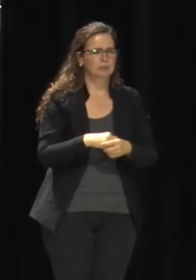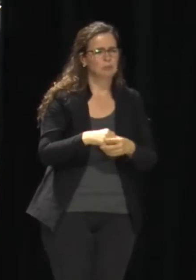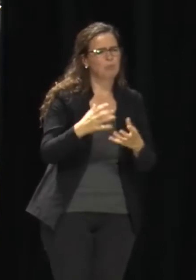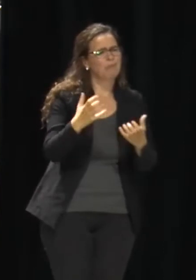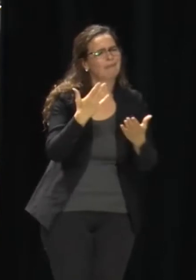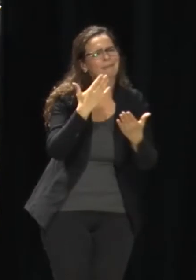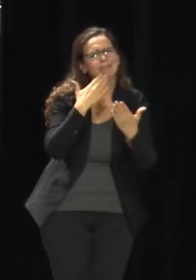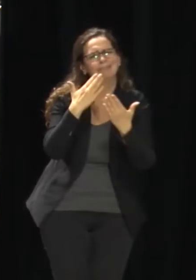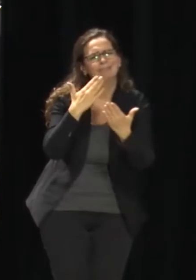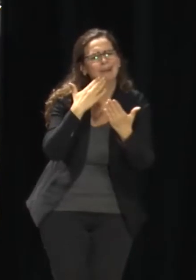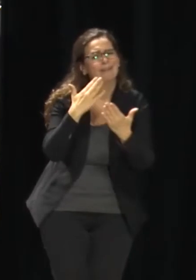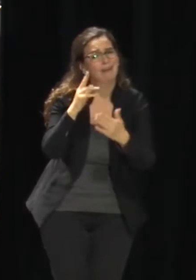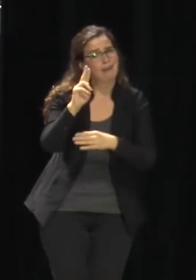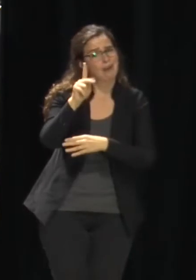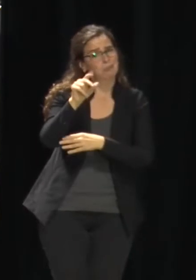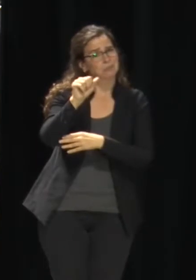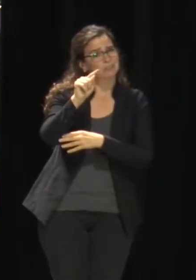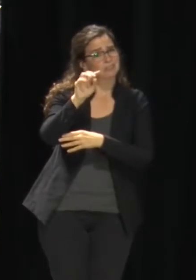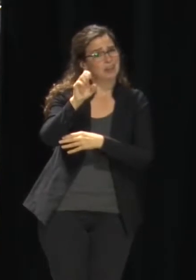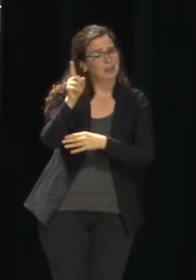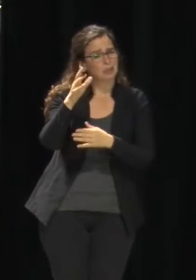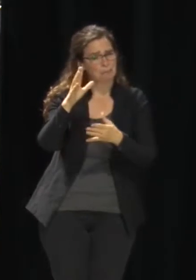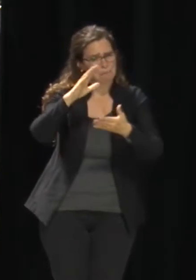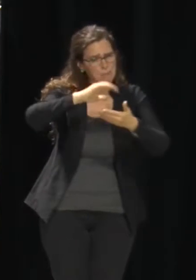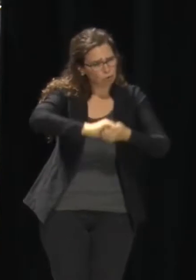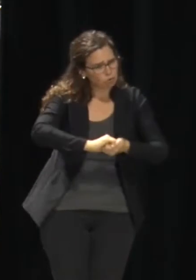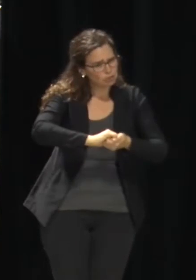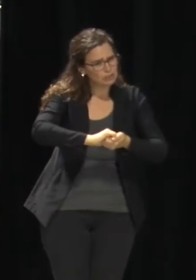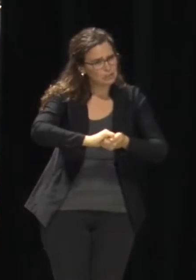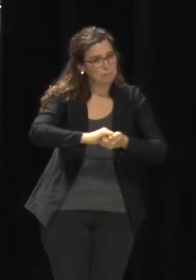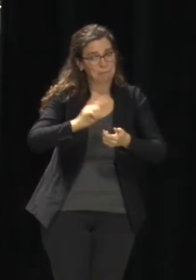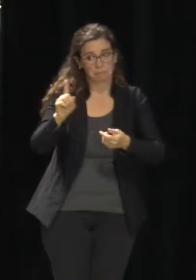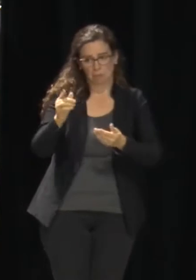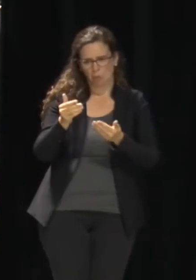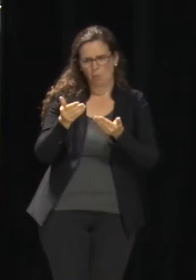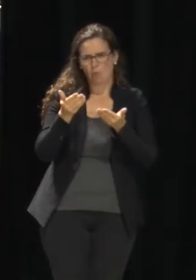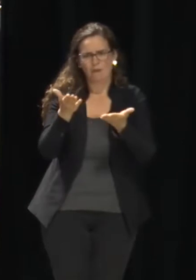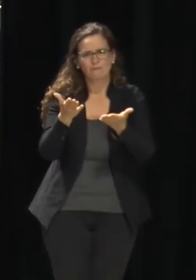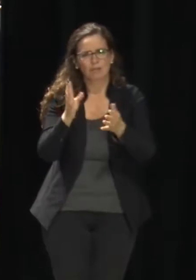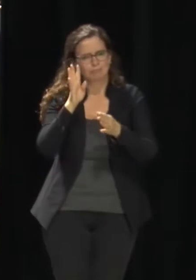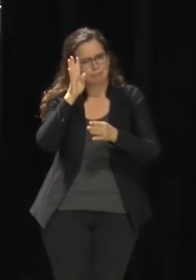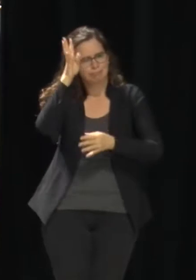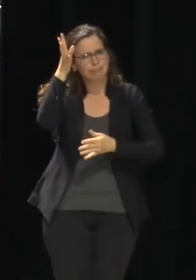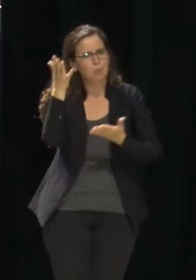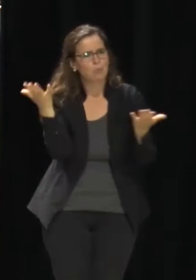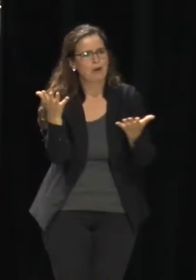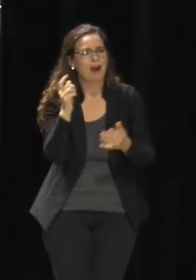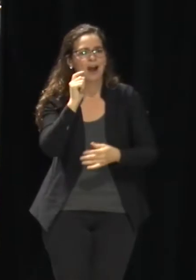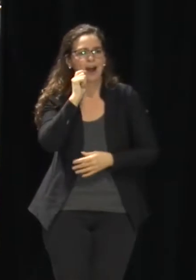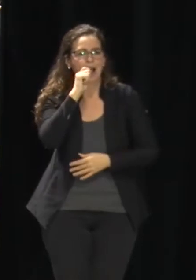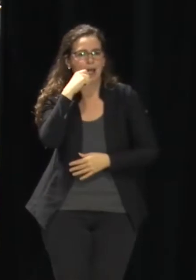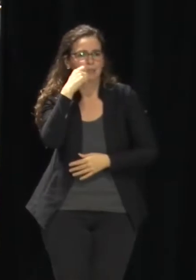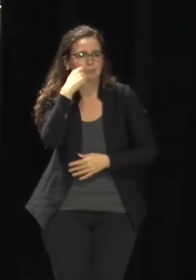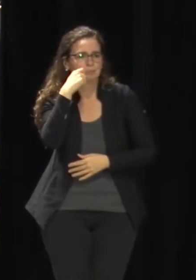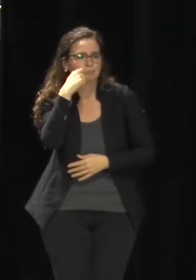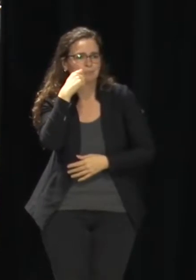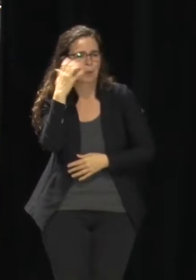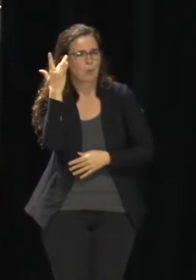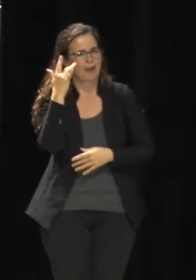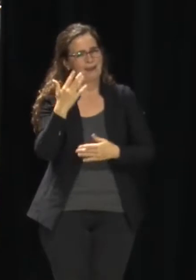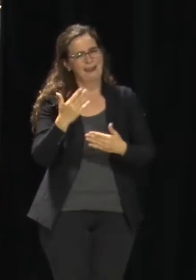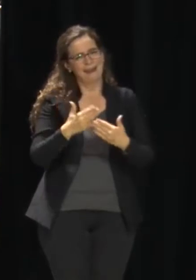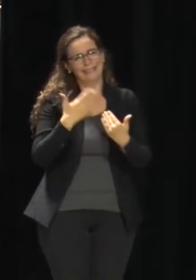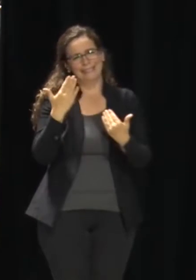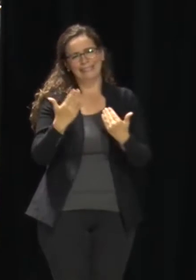saliva test is a test that parents are more comfortable with having their children participate